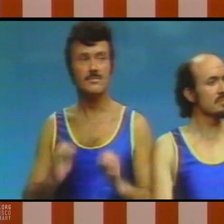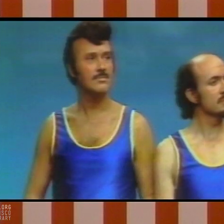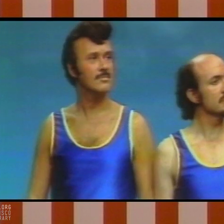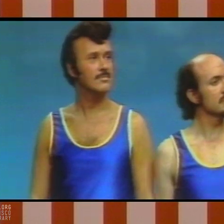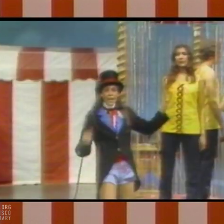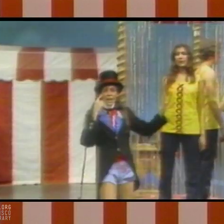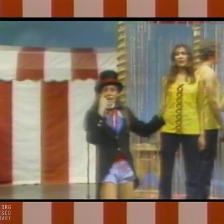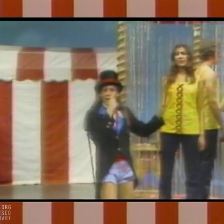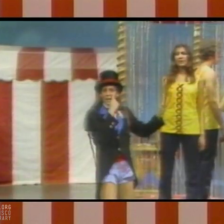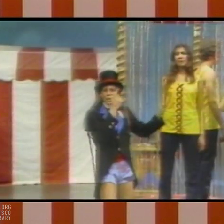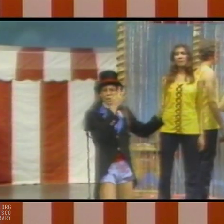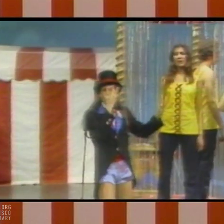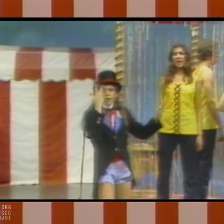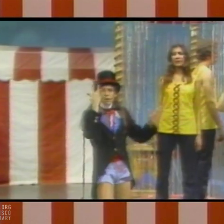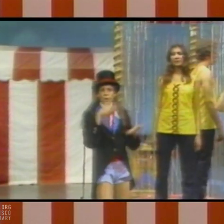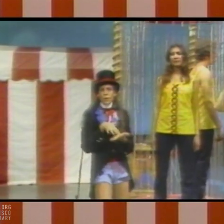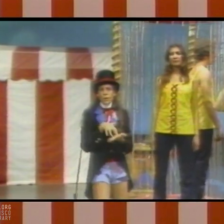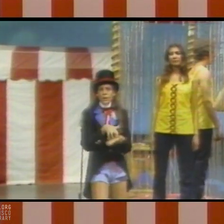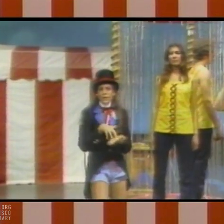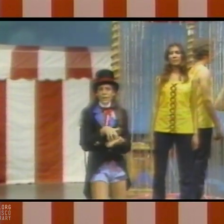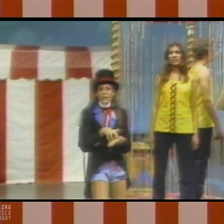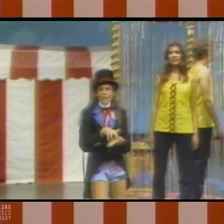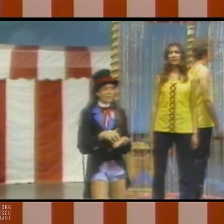Hers are blank. Weak.